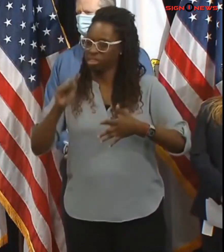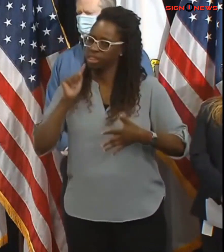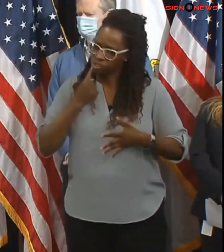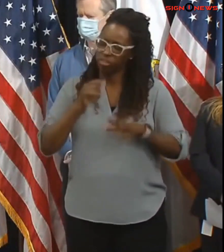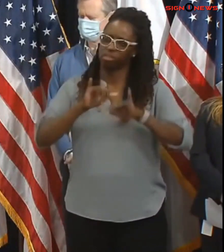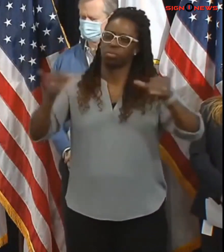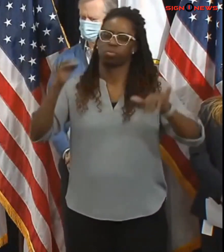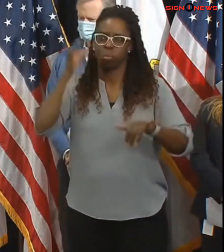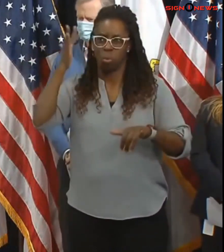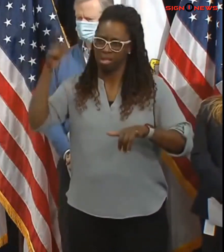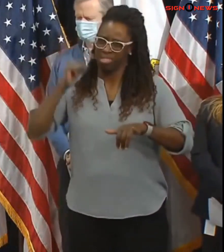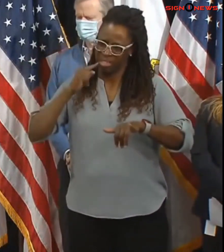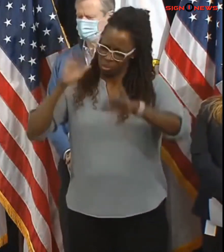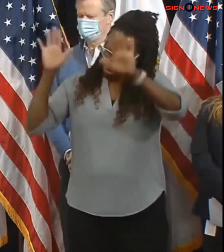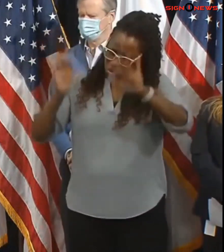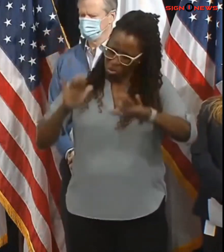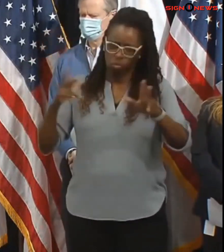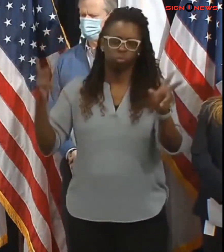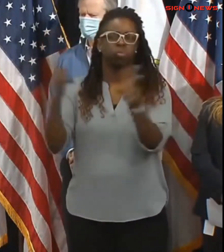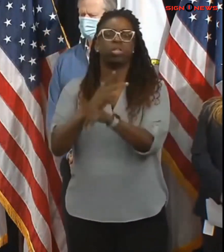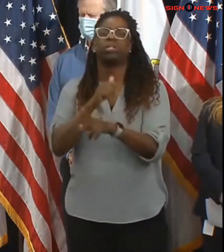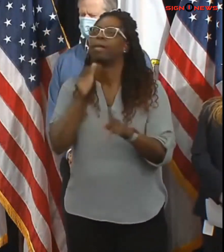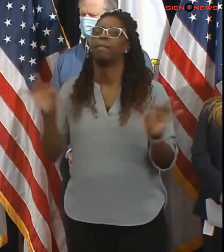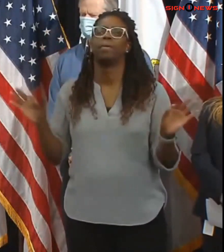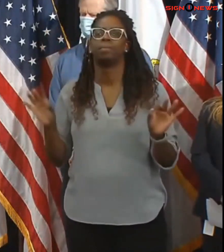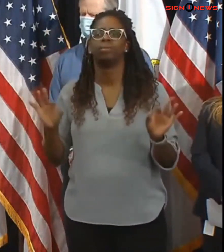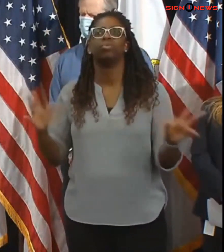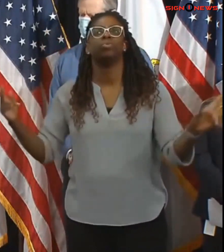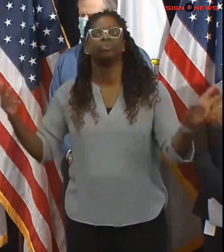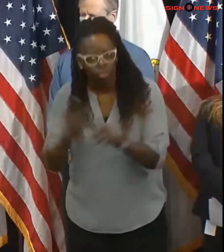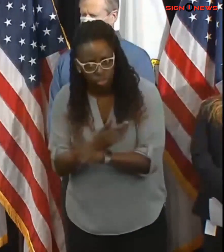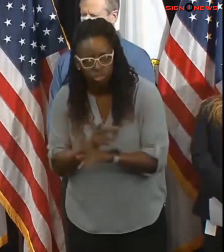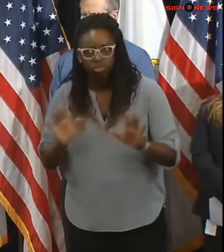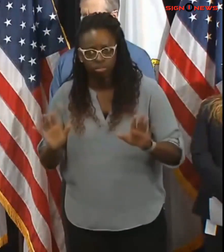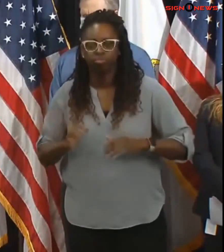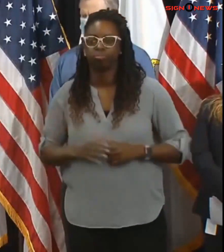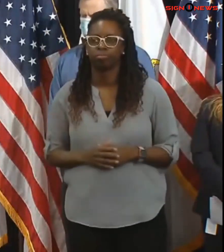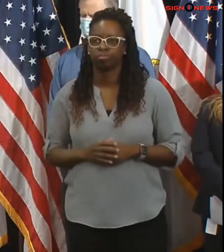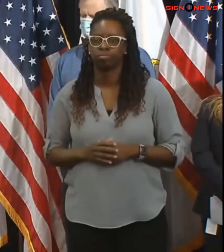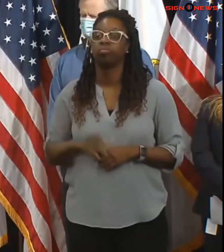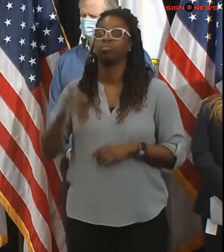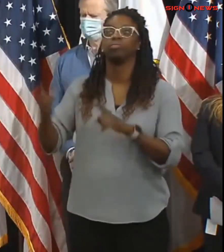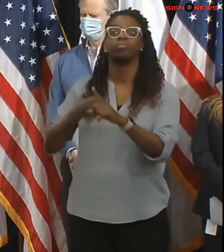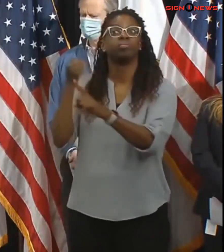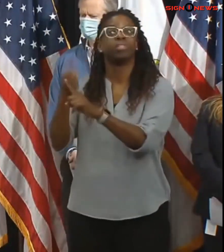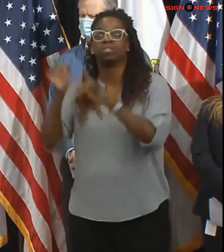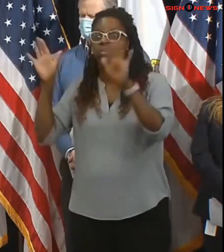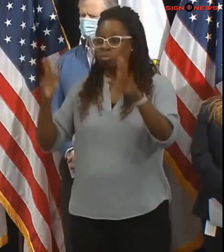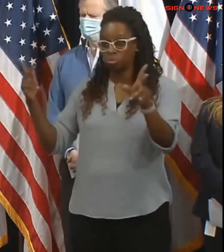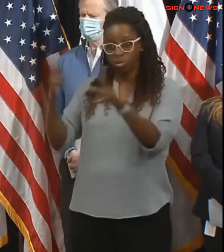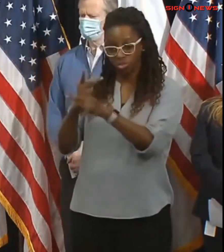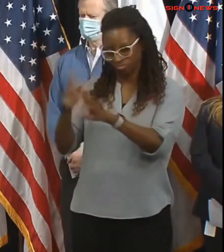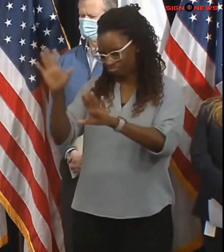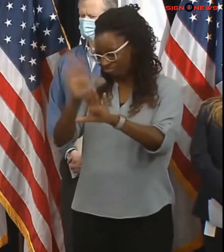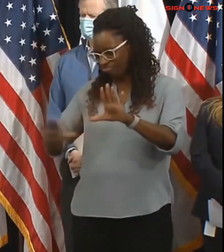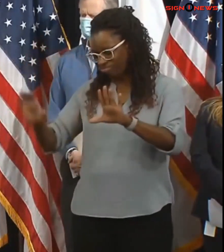eastern massachusetts will be especially hard to hit in some areas getting two to four inches of snow per hour